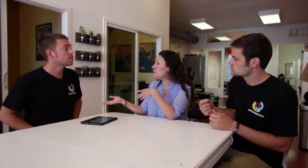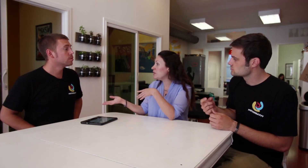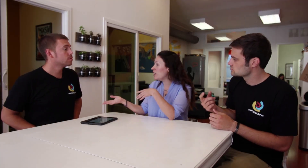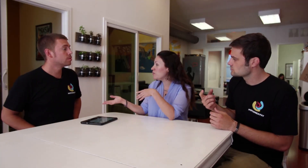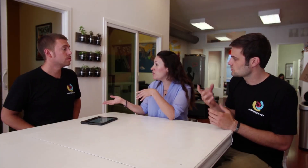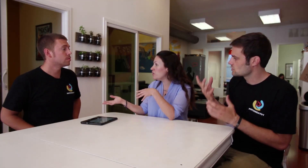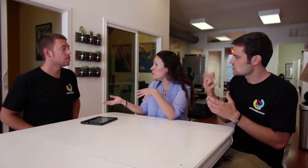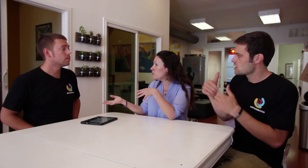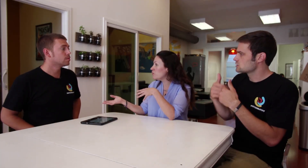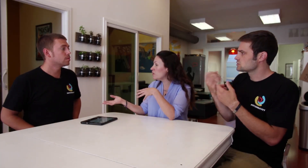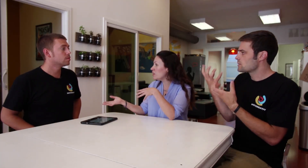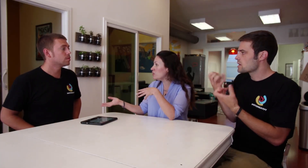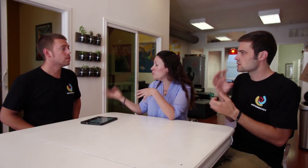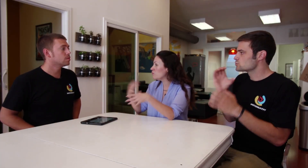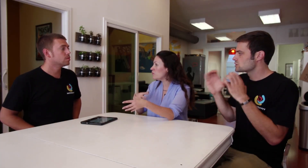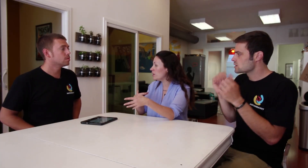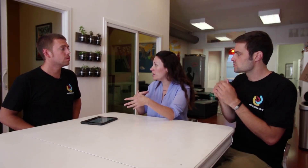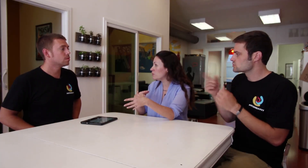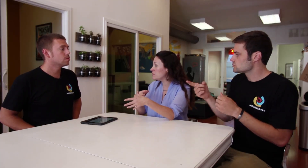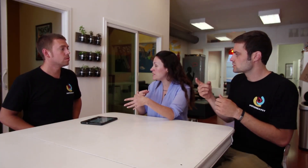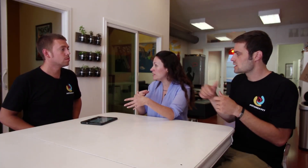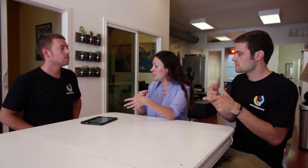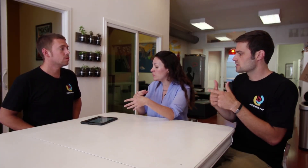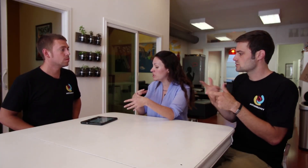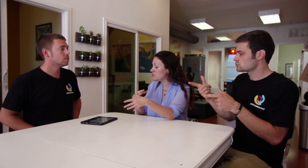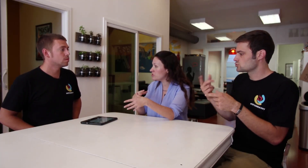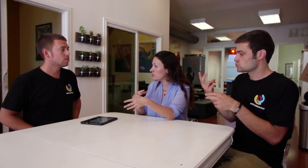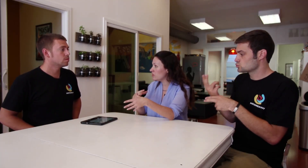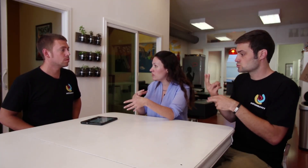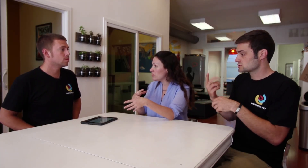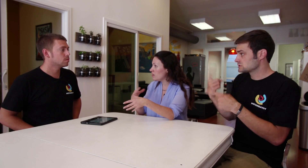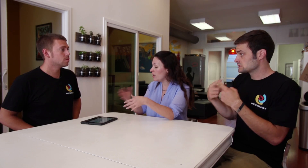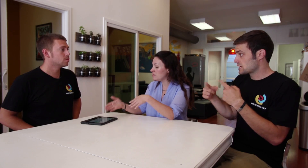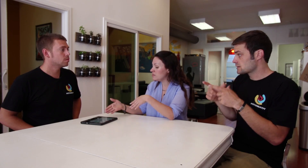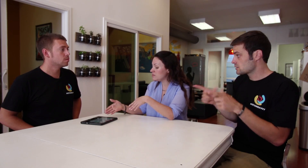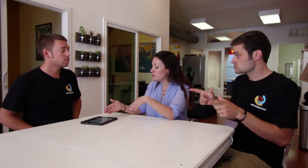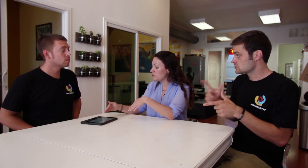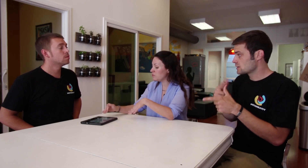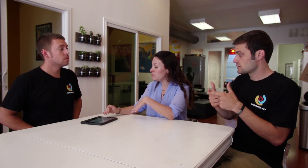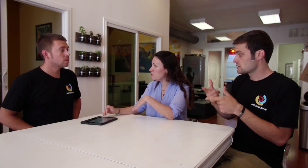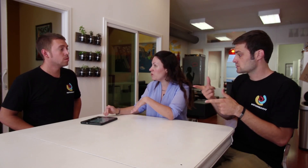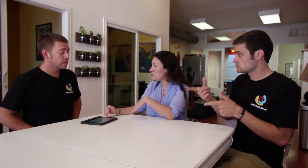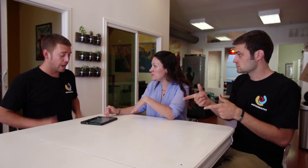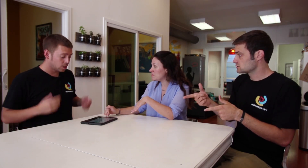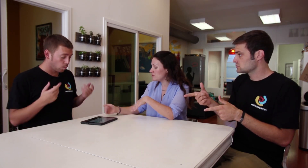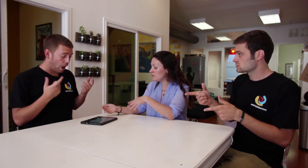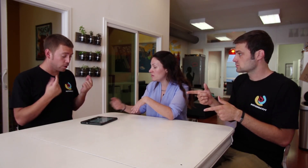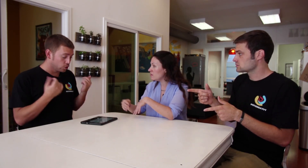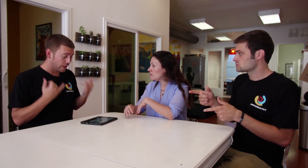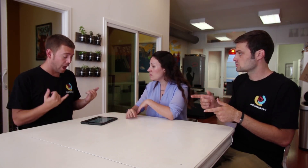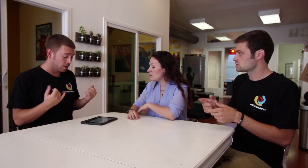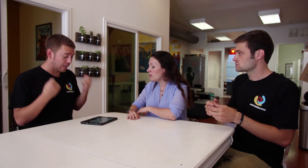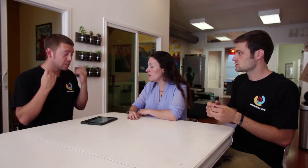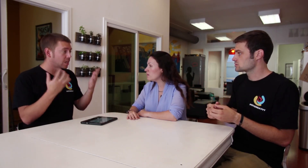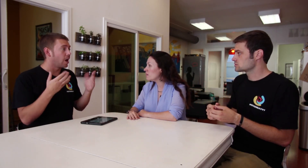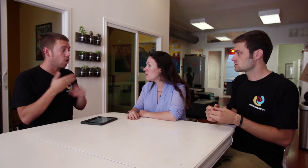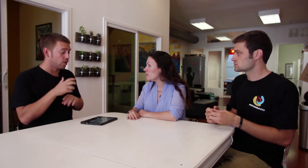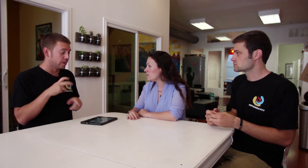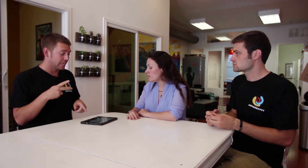communicate with you and you and I don't know sign language and so we pull up this. so what I'll do now is I'll sign over a